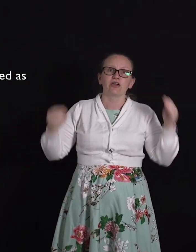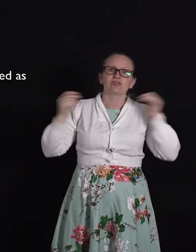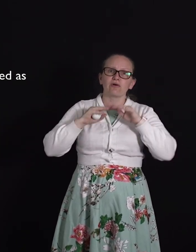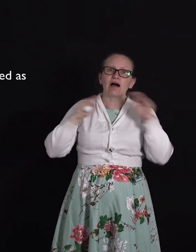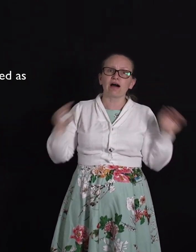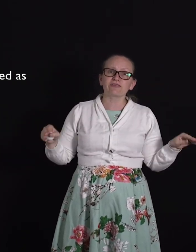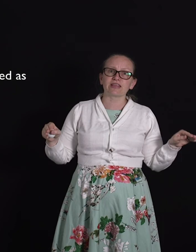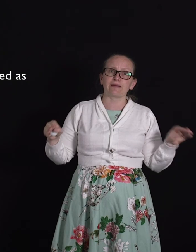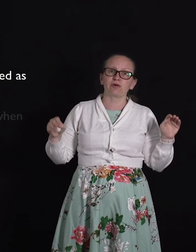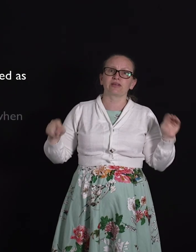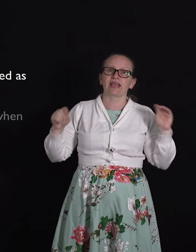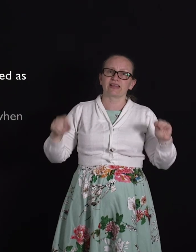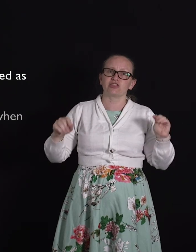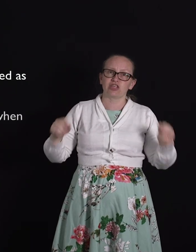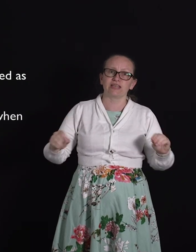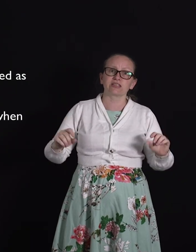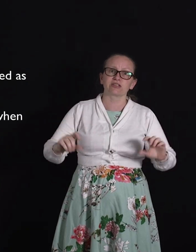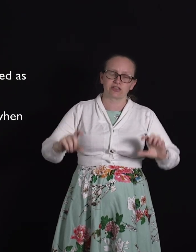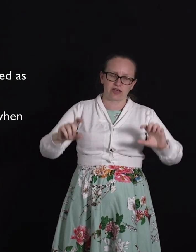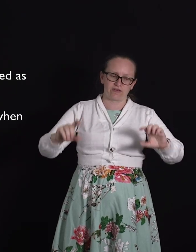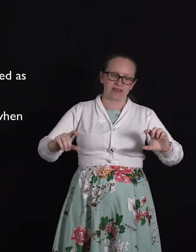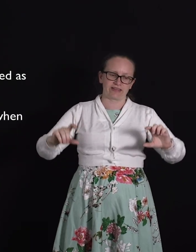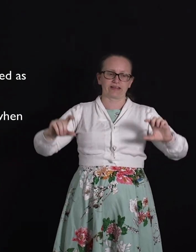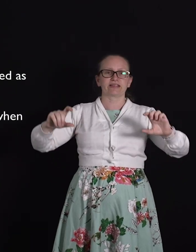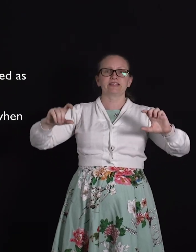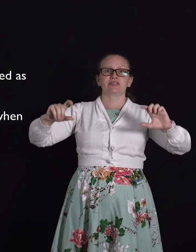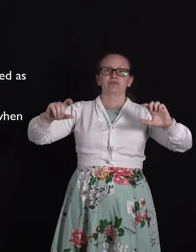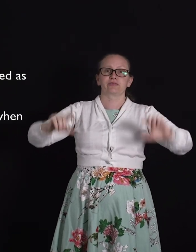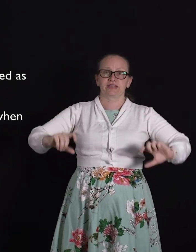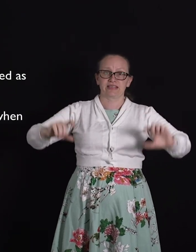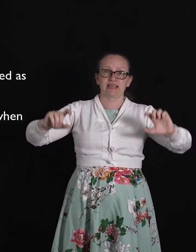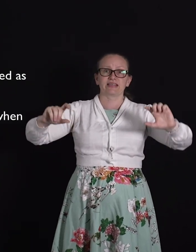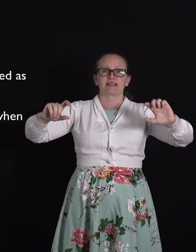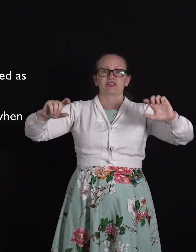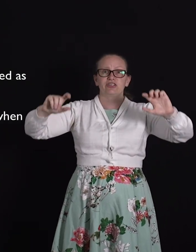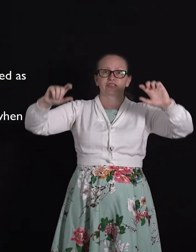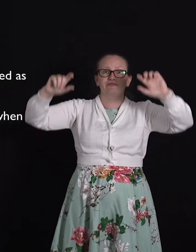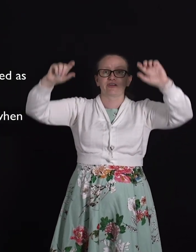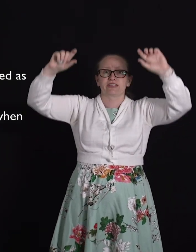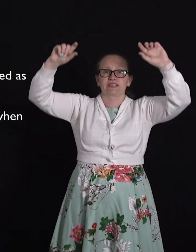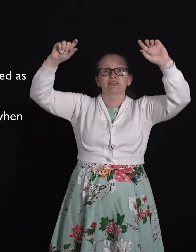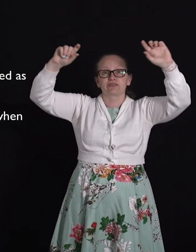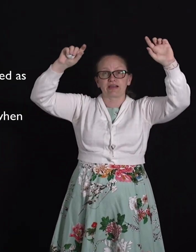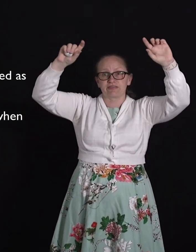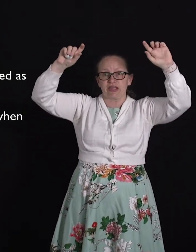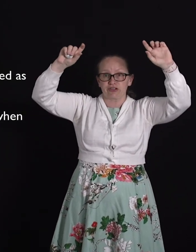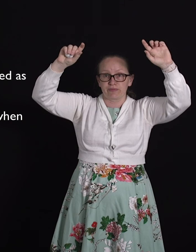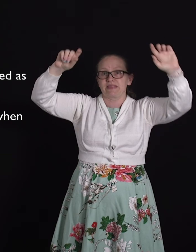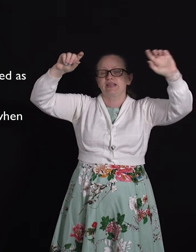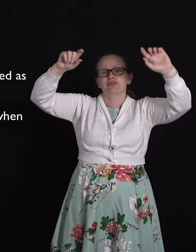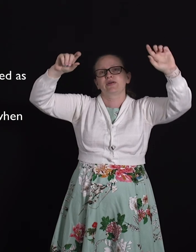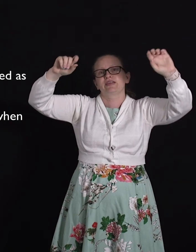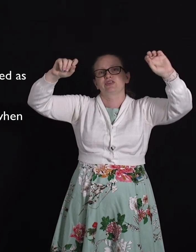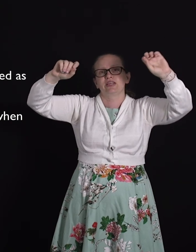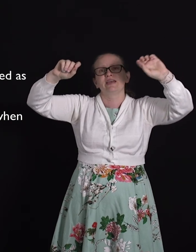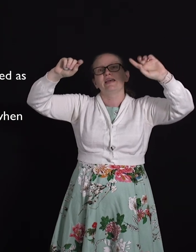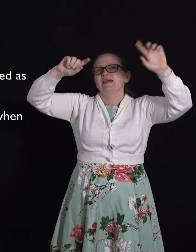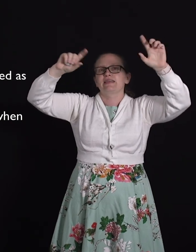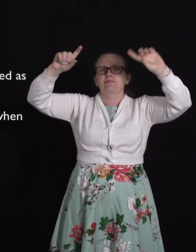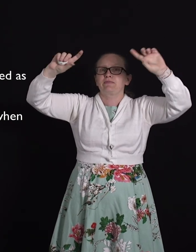So after that point energy is conserved and our initial kinetic energy is converted into gravitational potential energy and then when